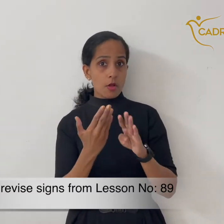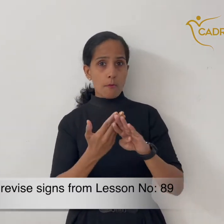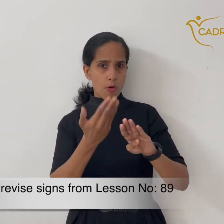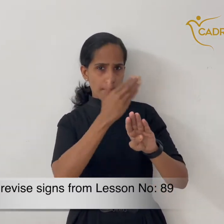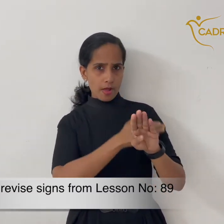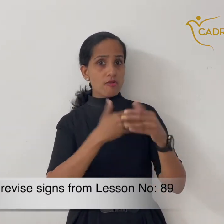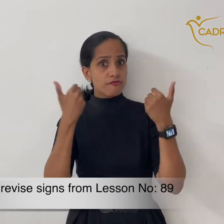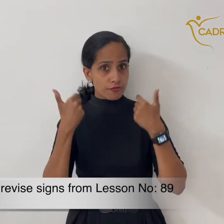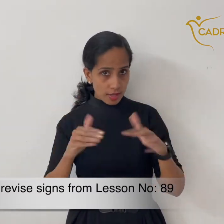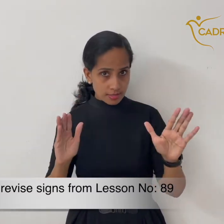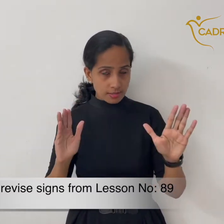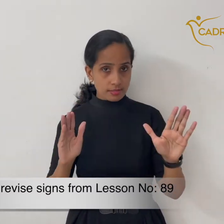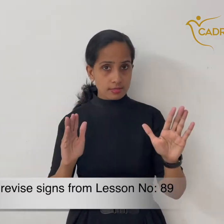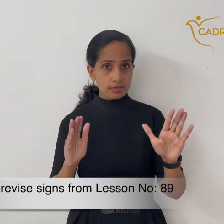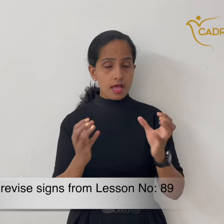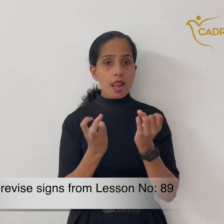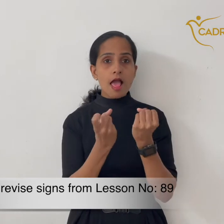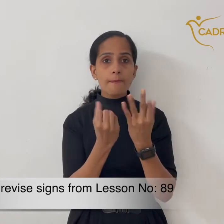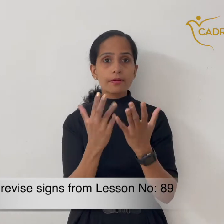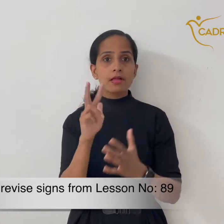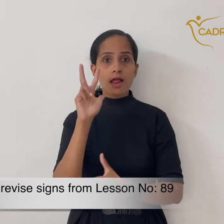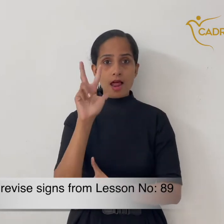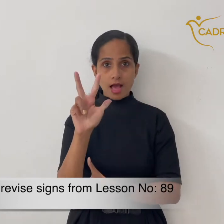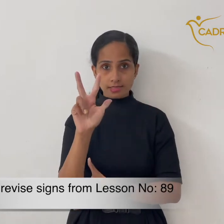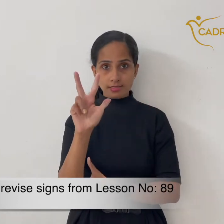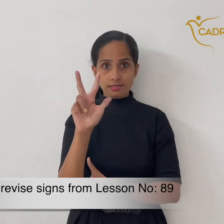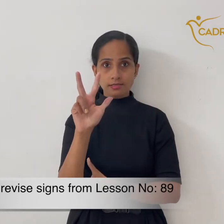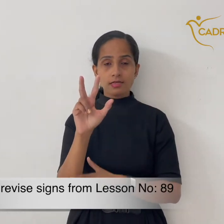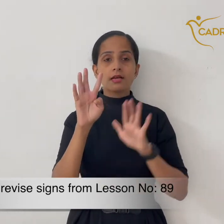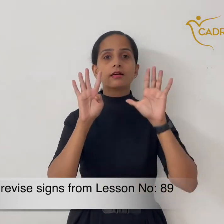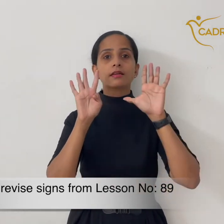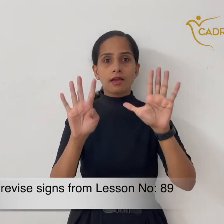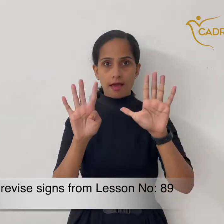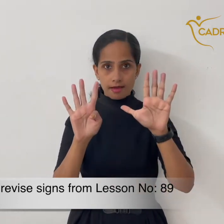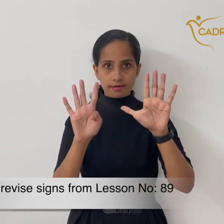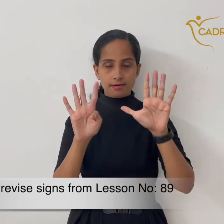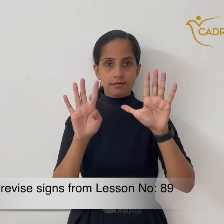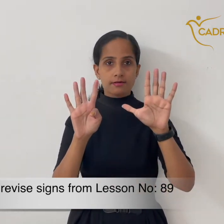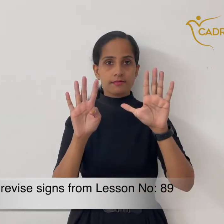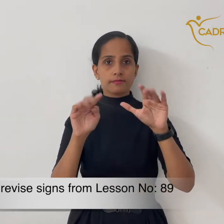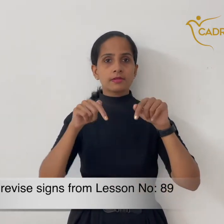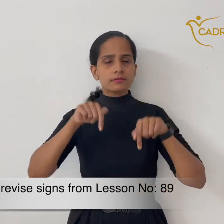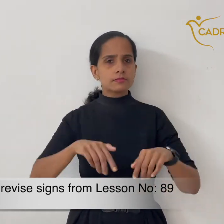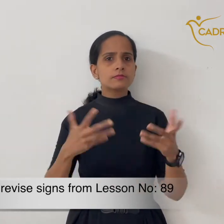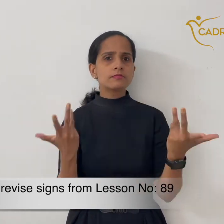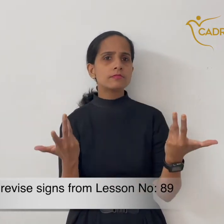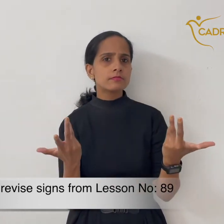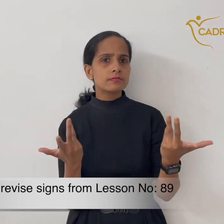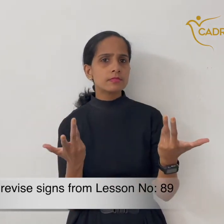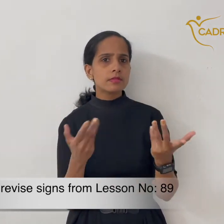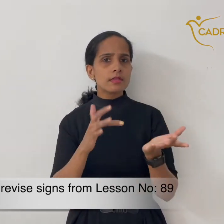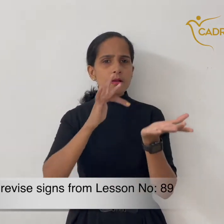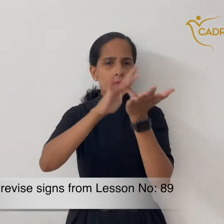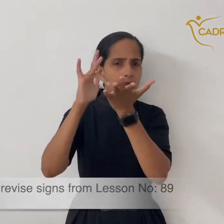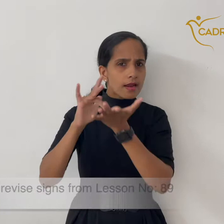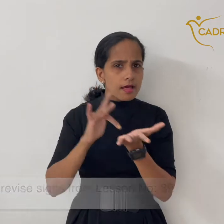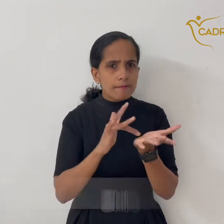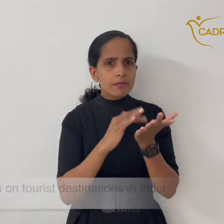signs from lesson number 89 which was